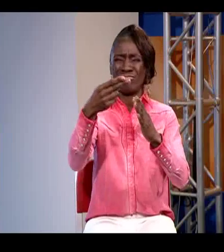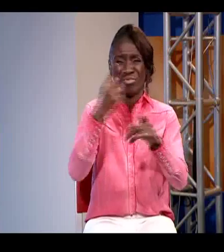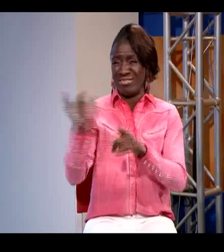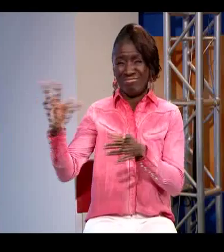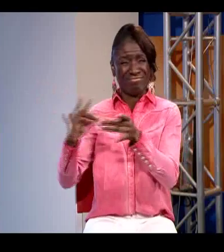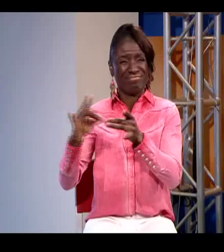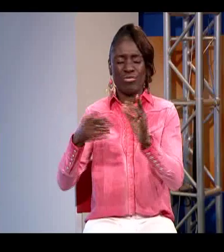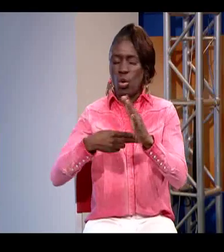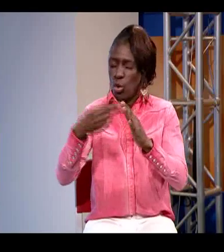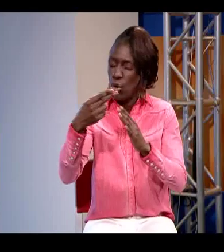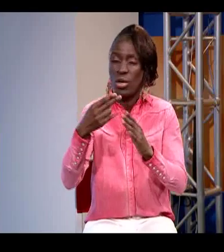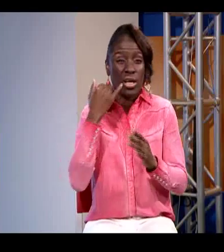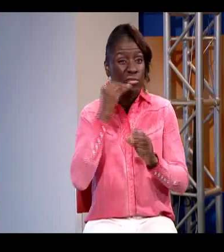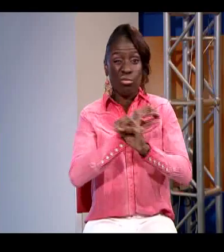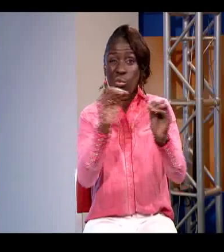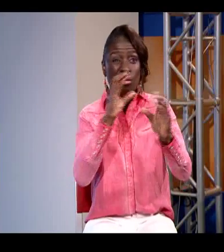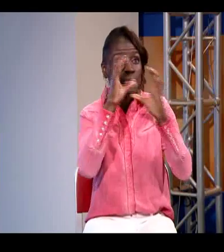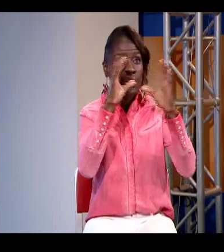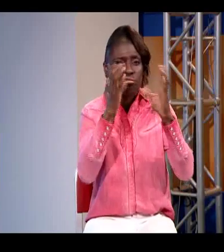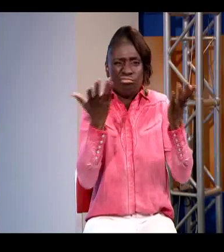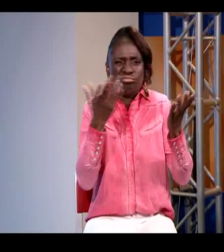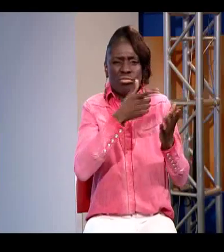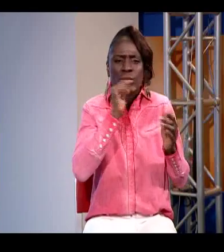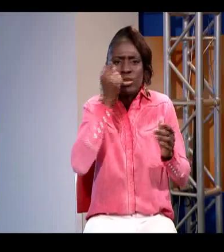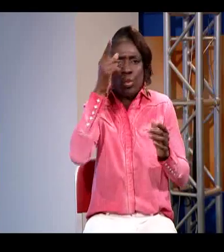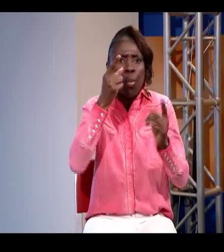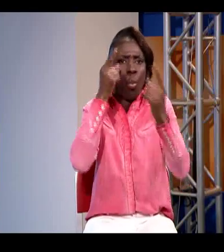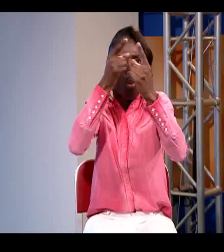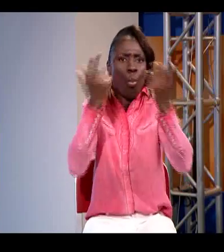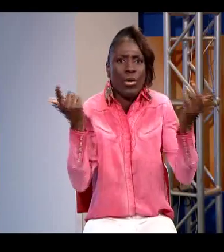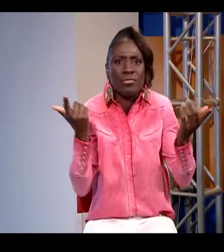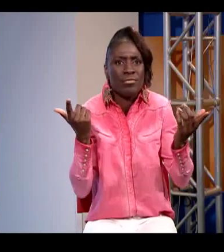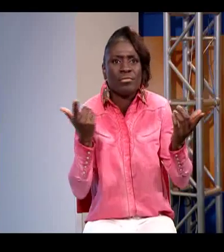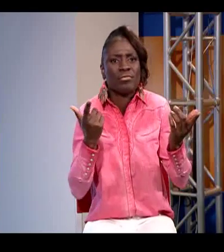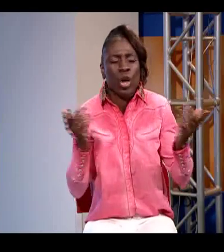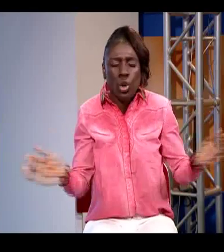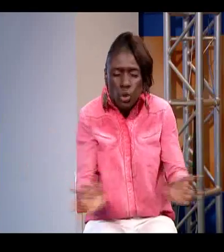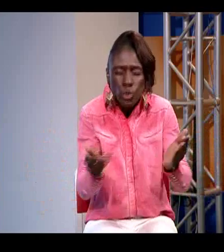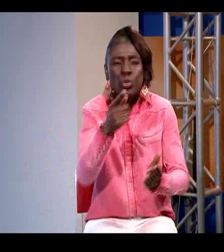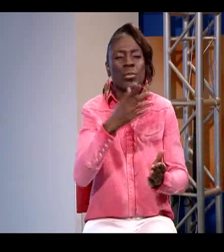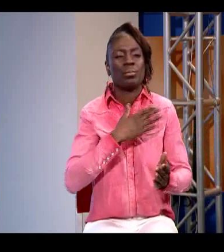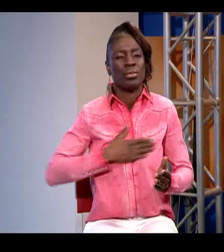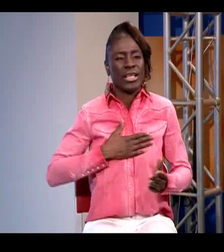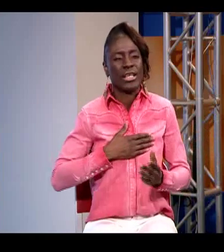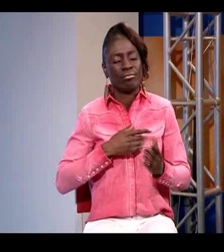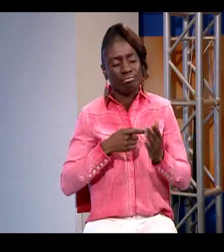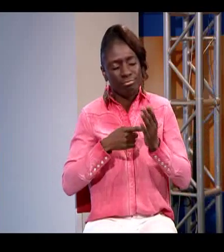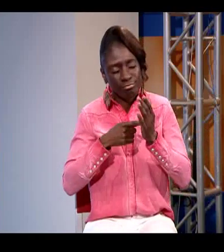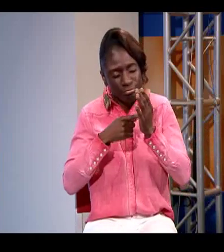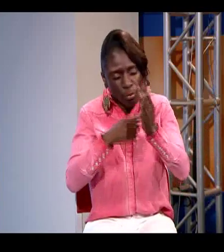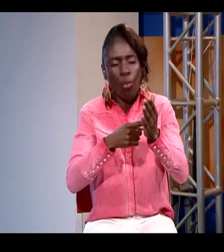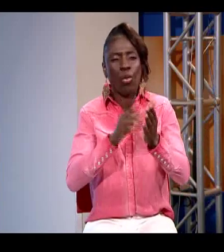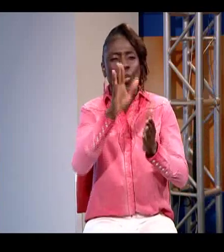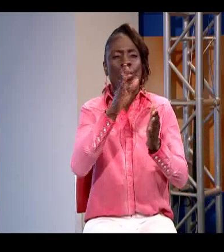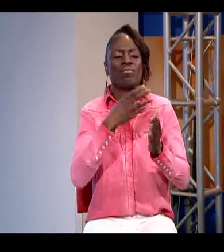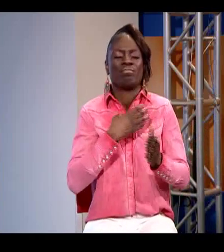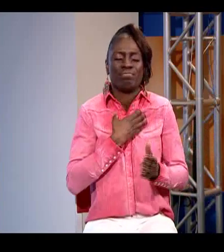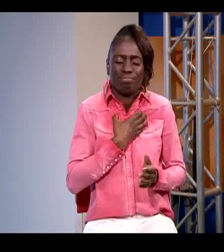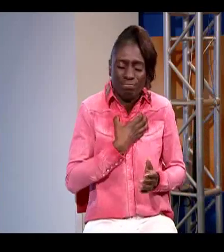need and just let them know exactly what you'd like to do you don't have to um be embarrassed or anything just let them know and they're going to work with